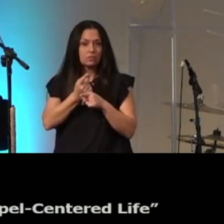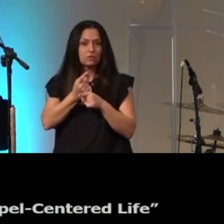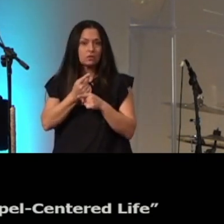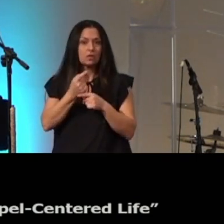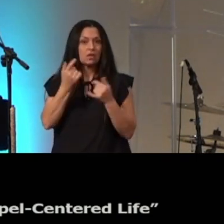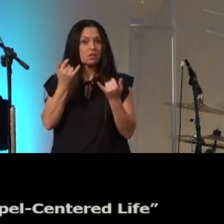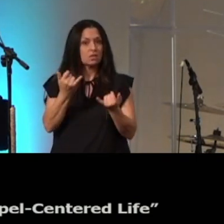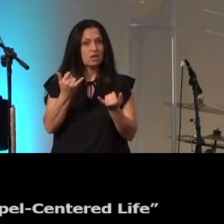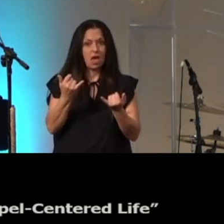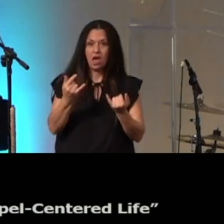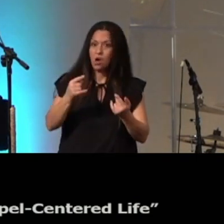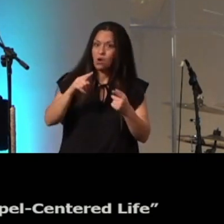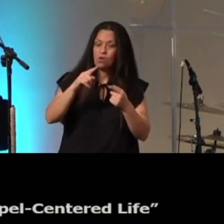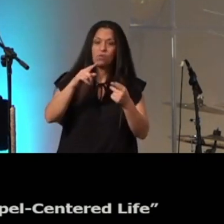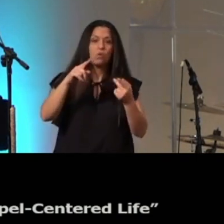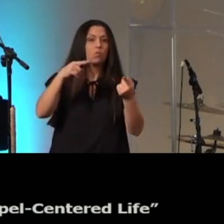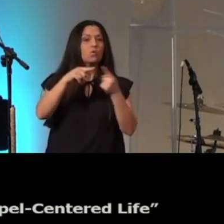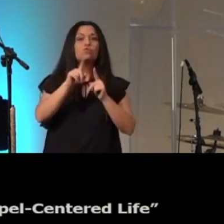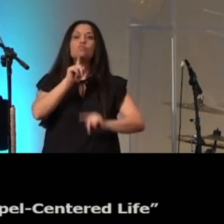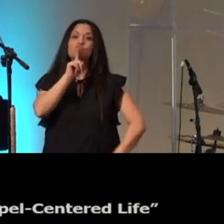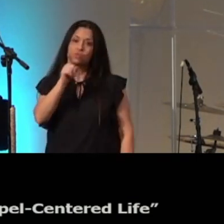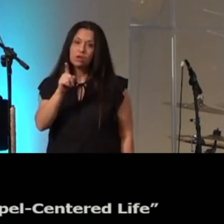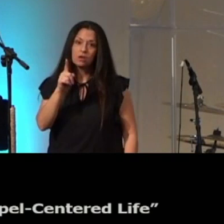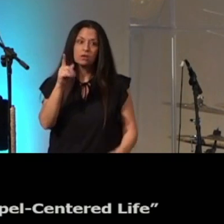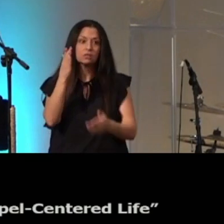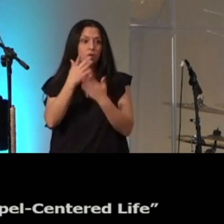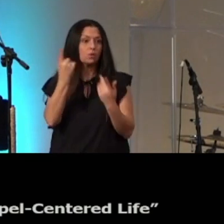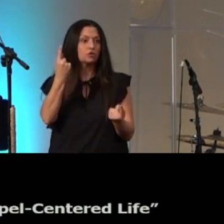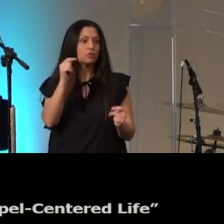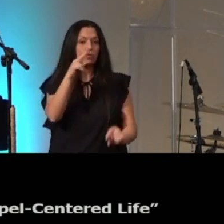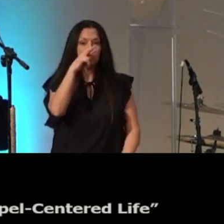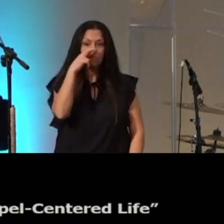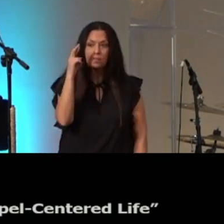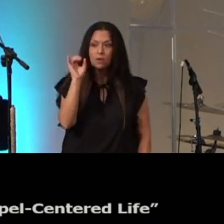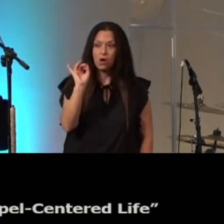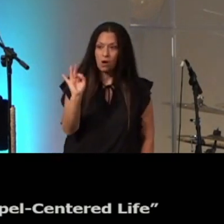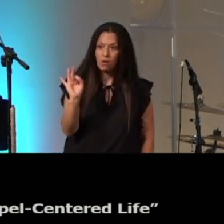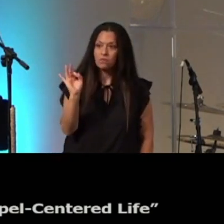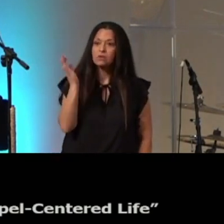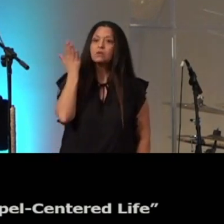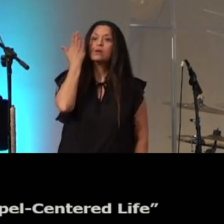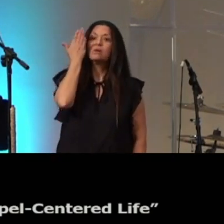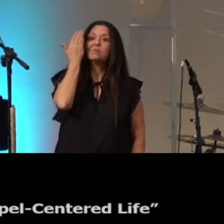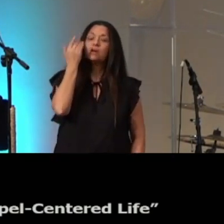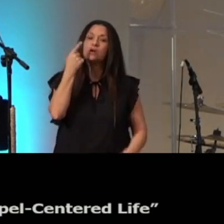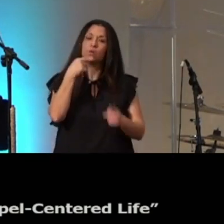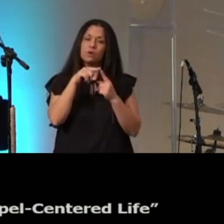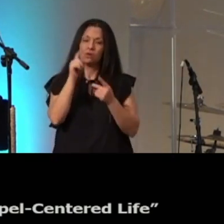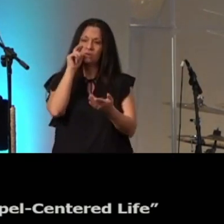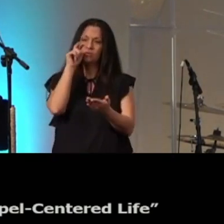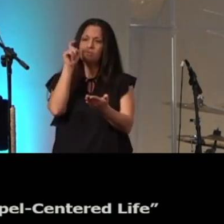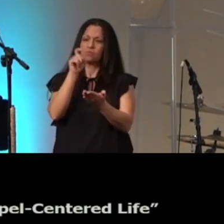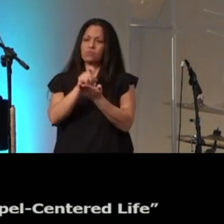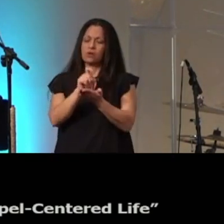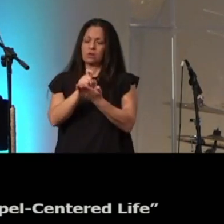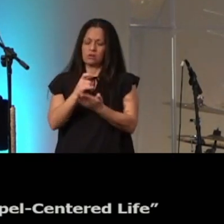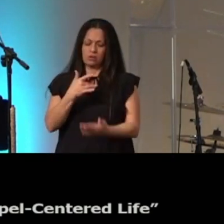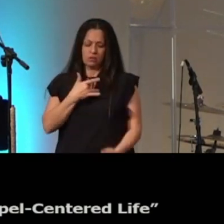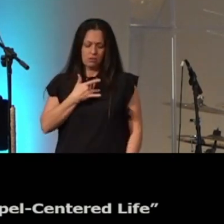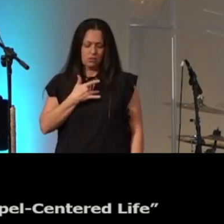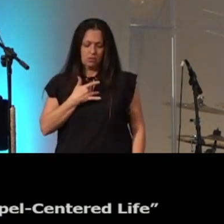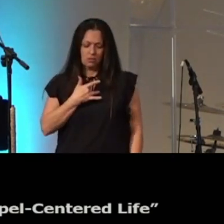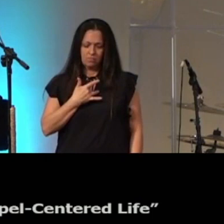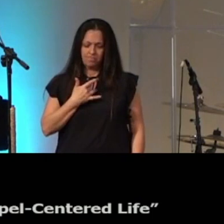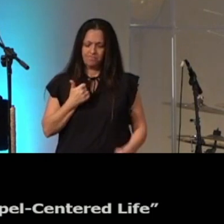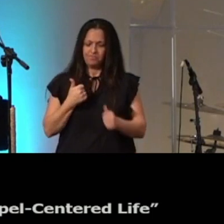meets the road when somebody tries to rip you off because when you recognize and discern your heart